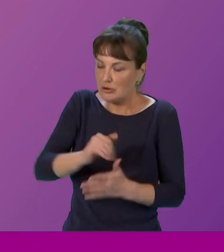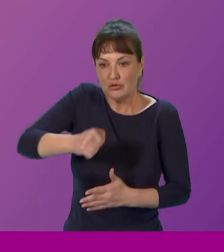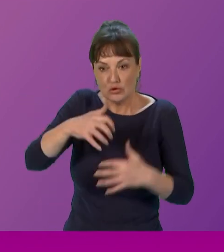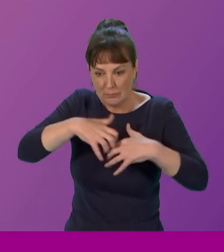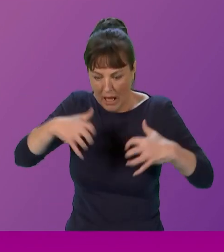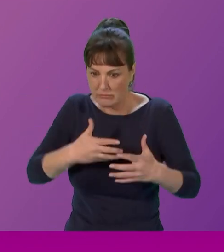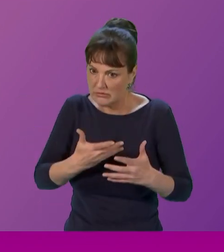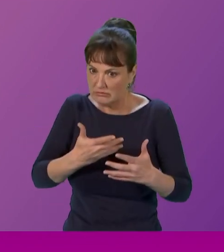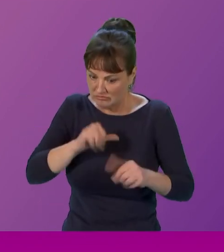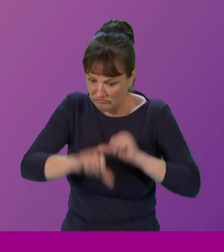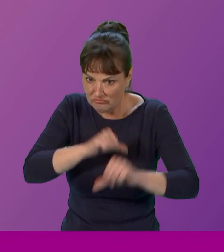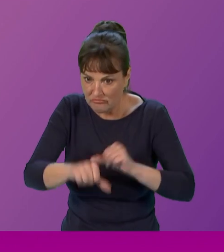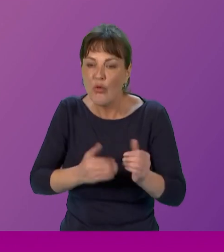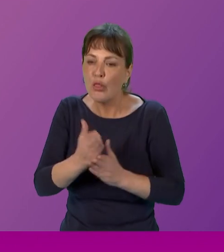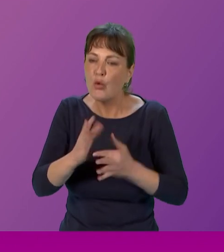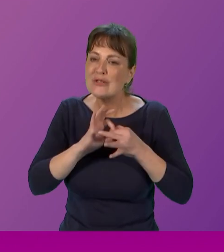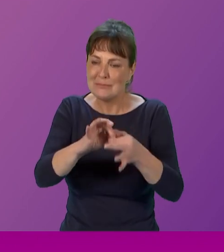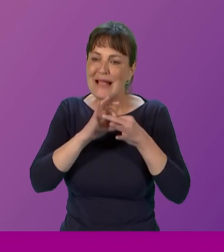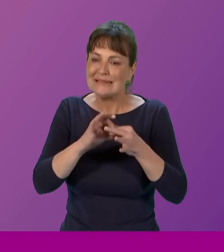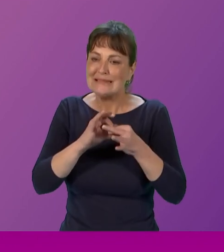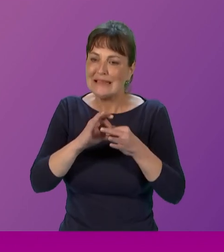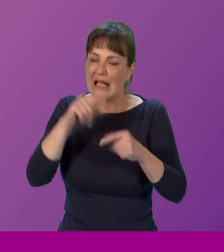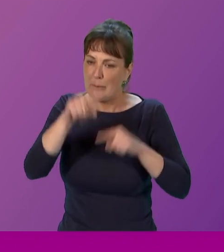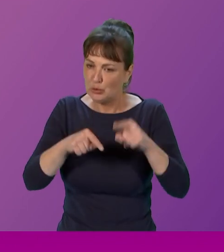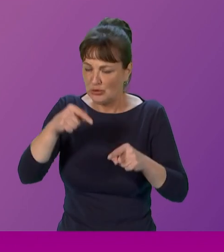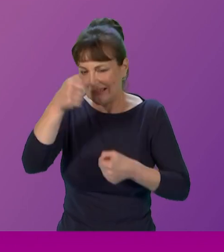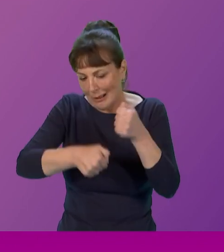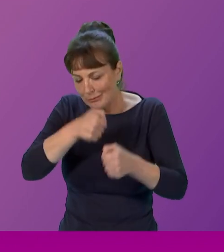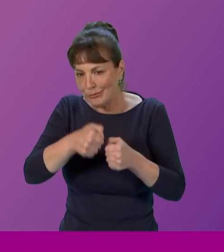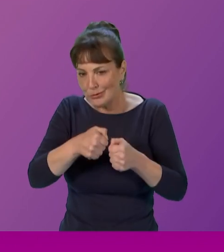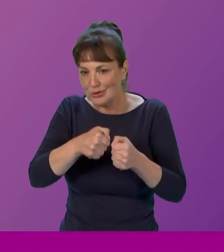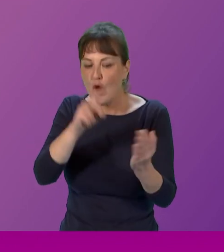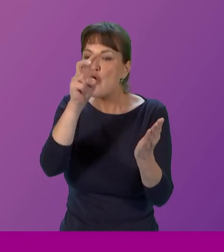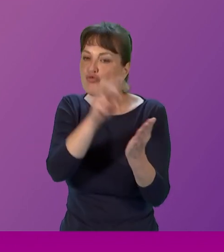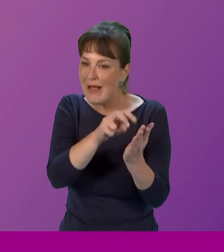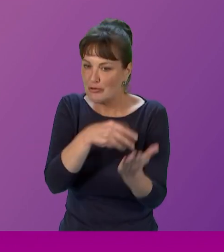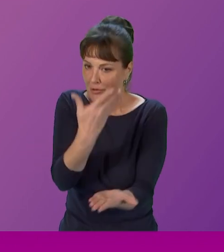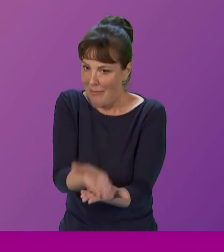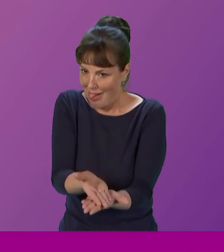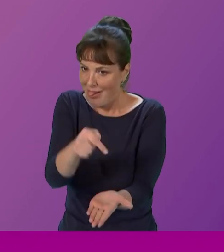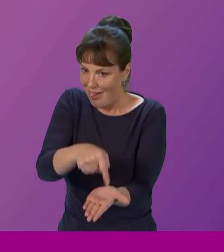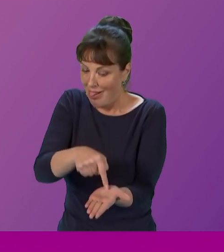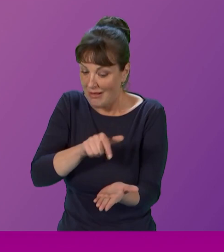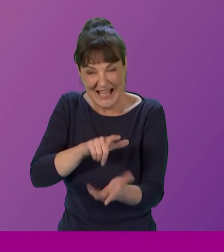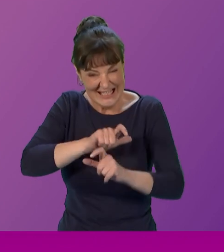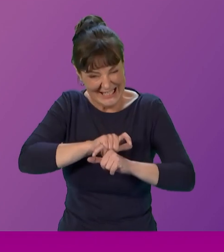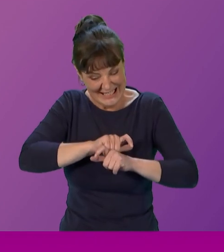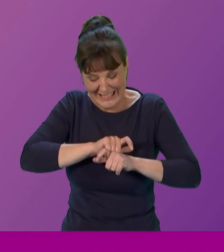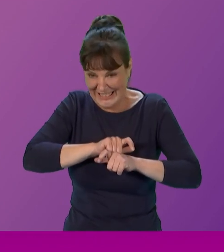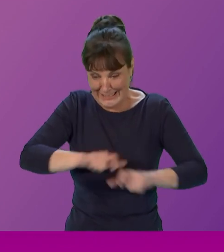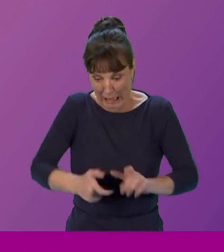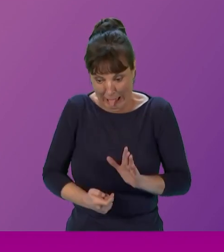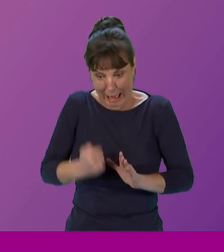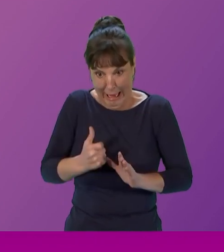registered bill. Um, it's still very much in its infancy, my goodness, infancy. Thank you.